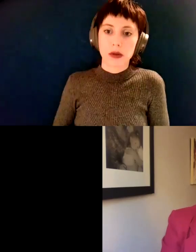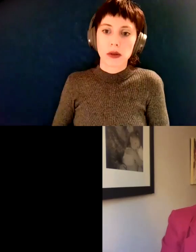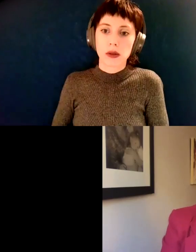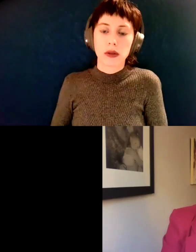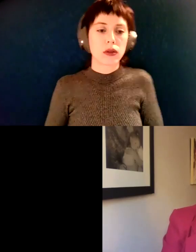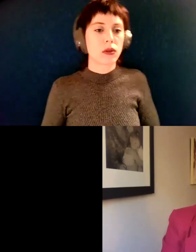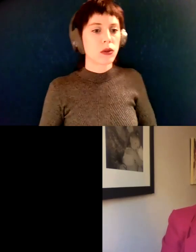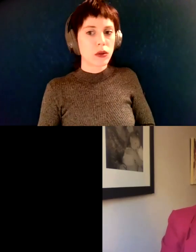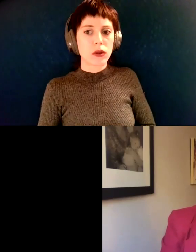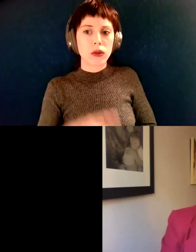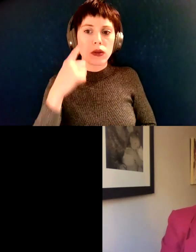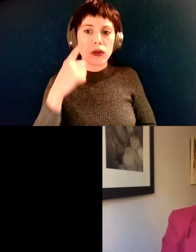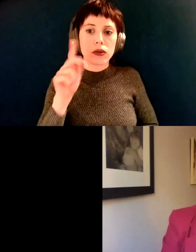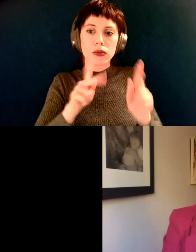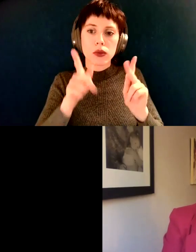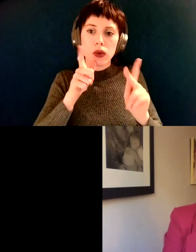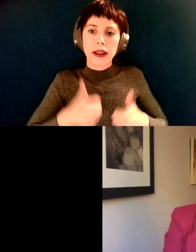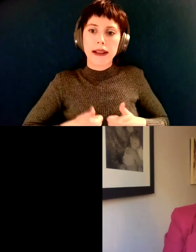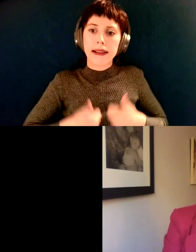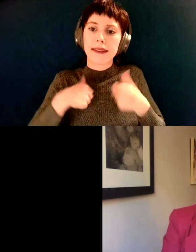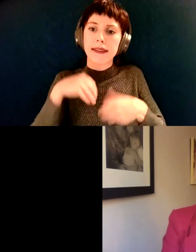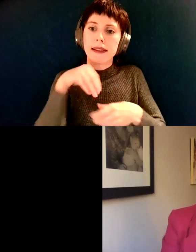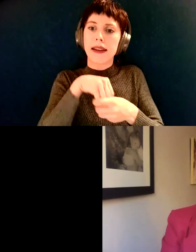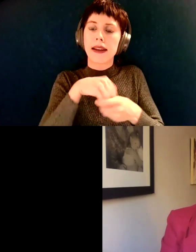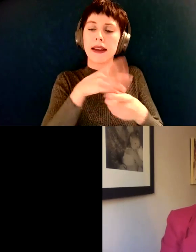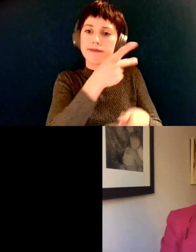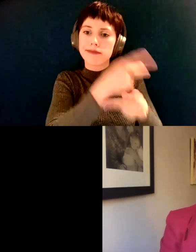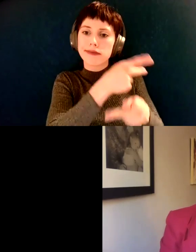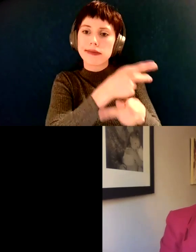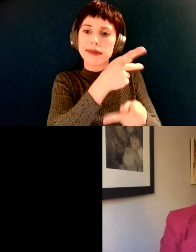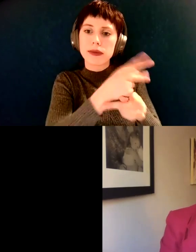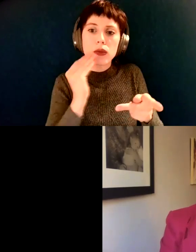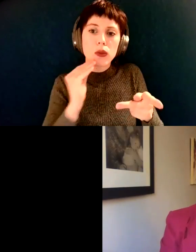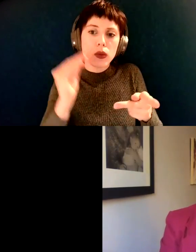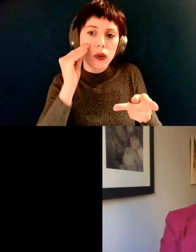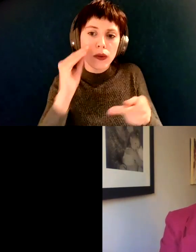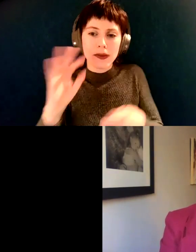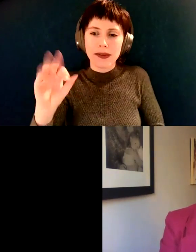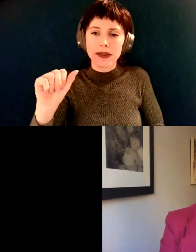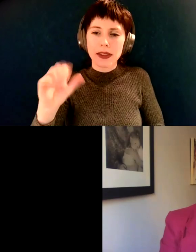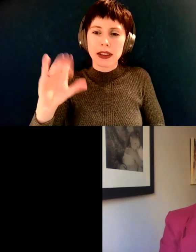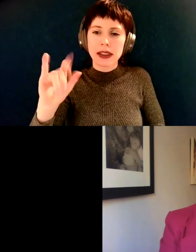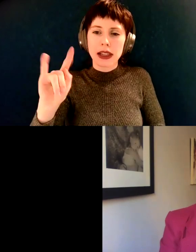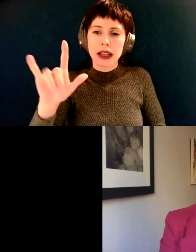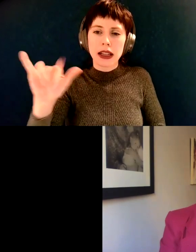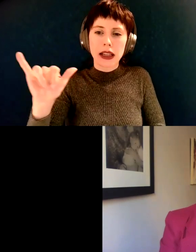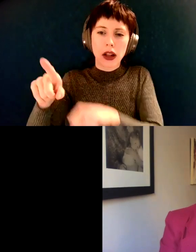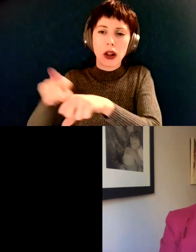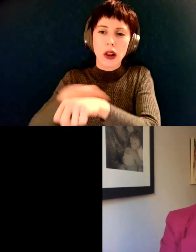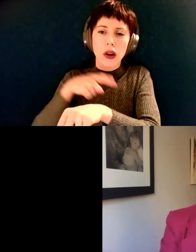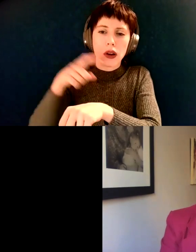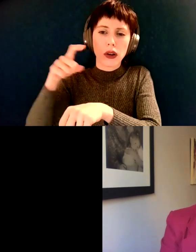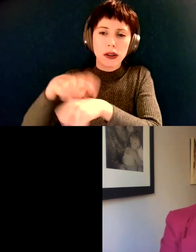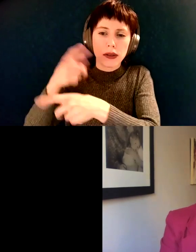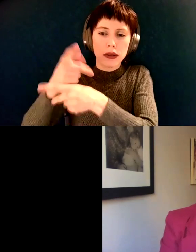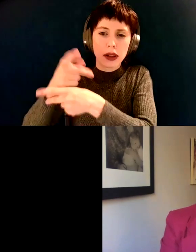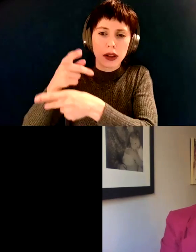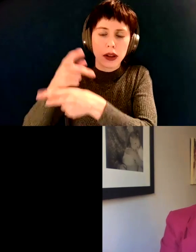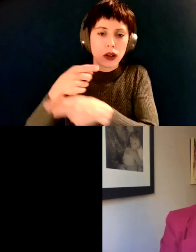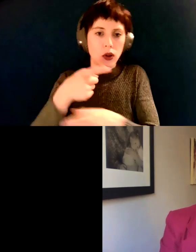you can perhaps get some of the people working there or volunteers to do some of that for you, I would hope. You have a pretty good